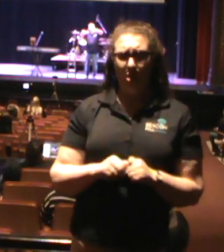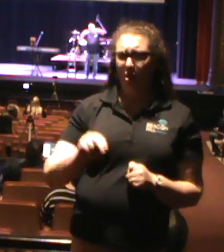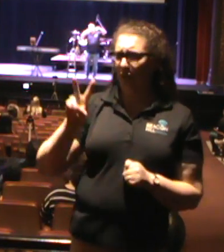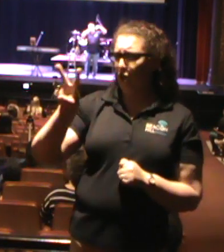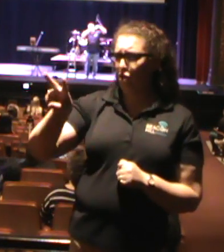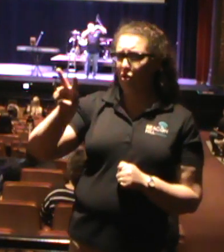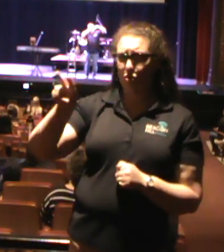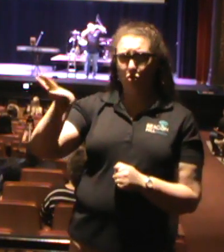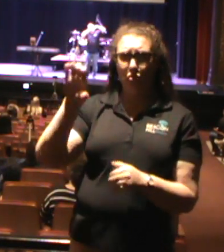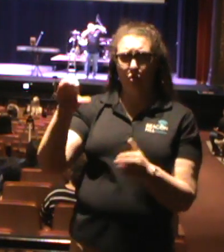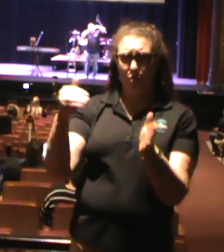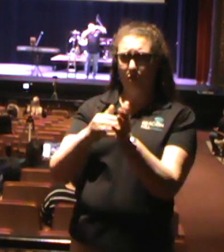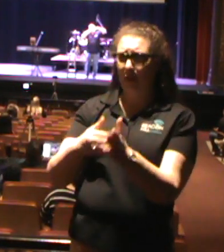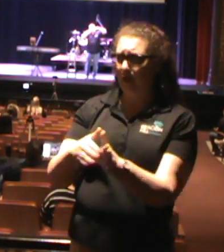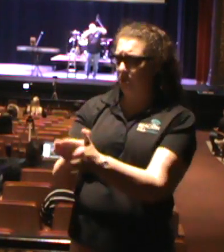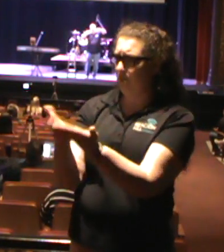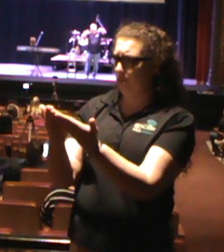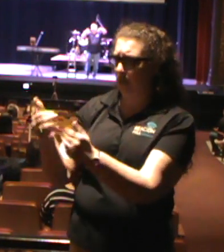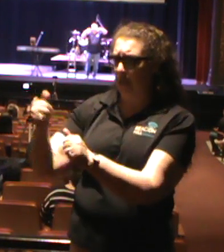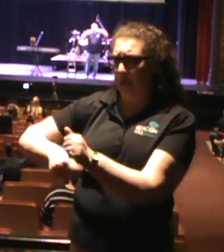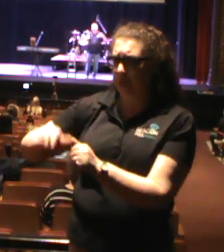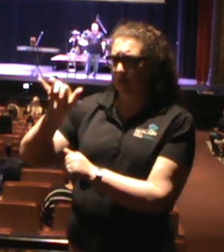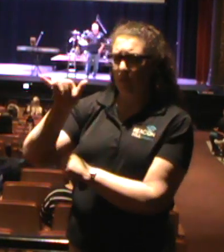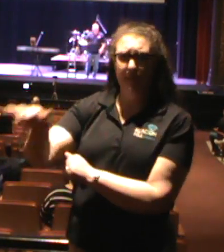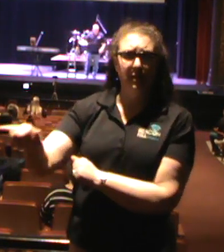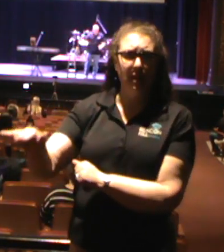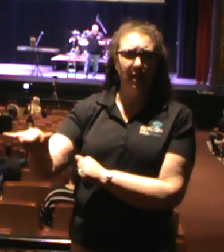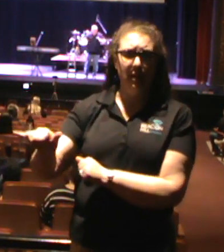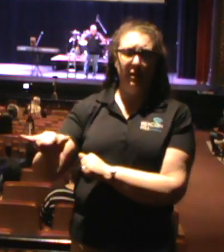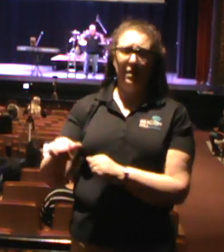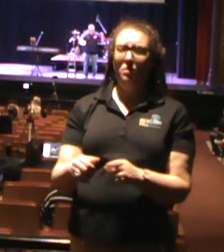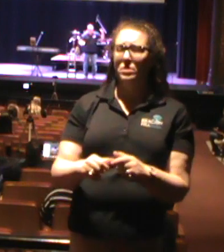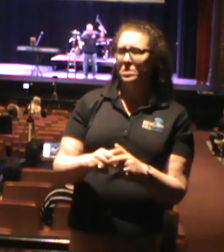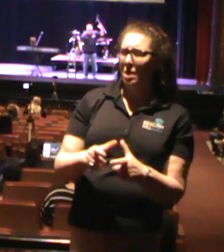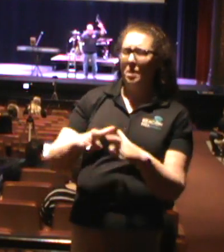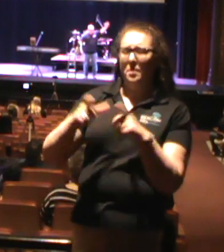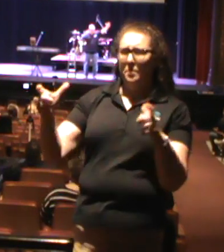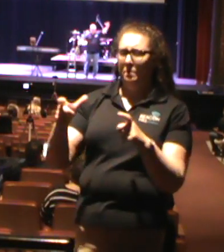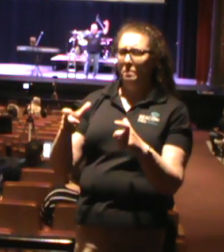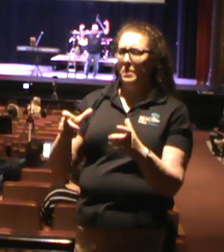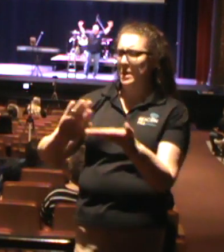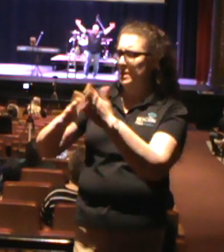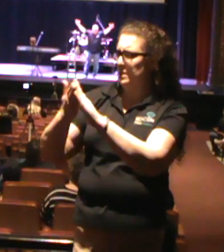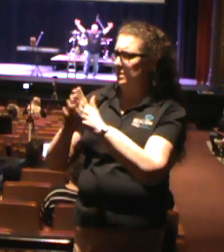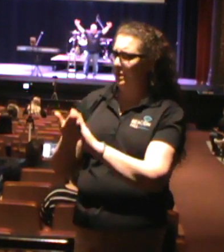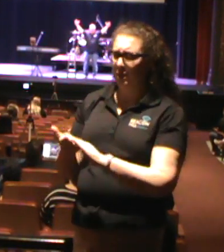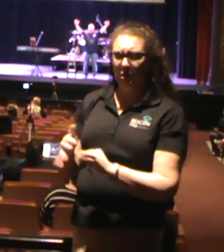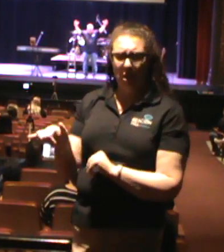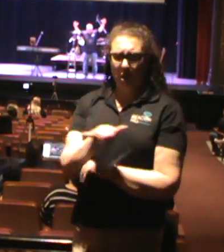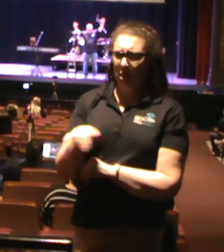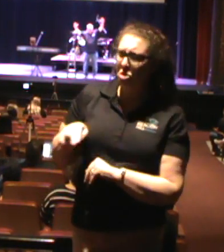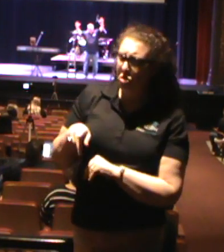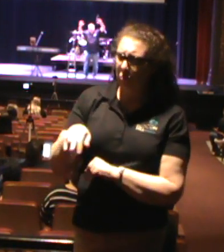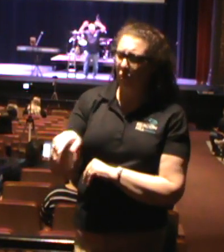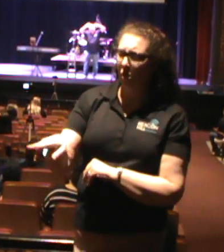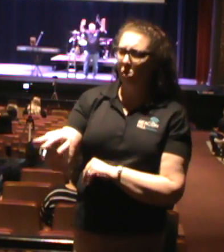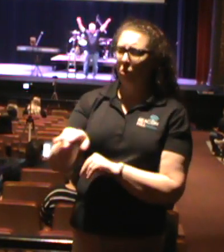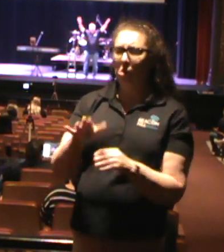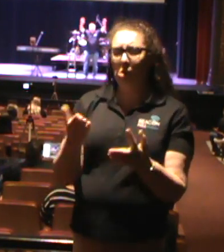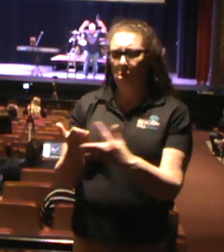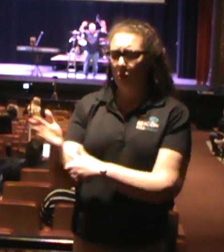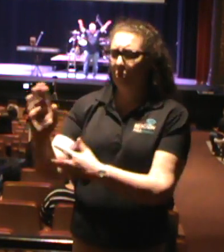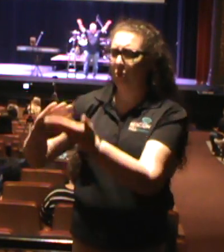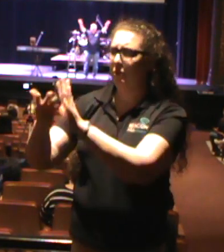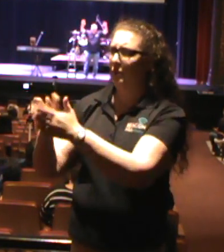walked through the town, as you took a quick stroll through the town, you would see these massive buildings and you would see these